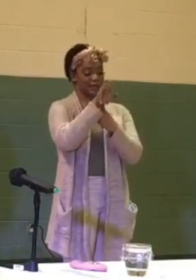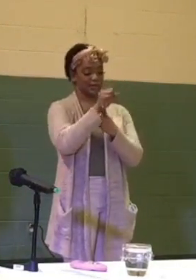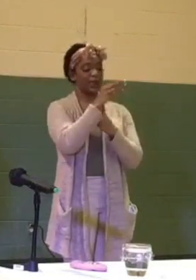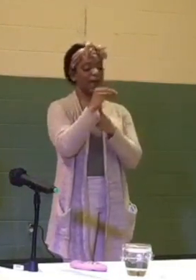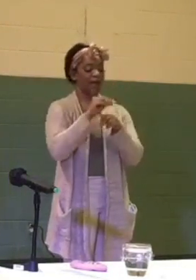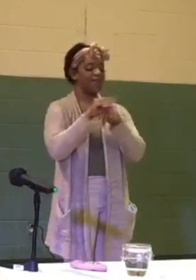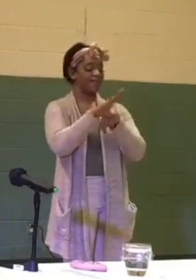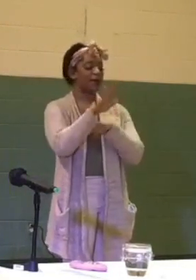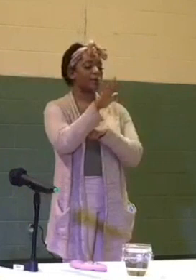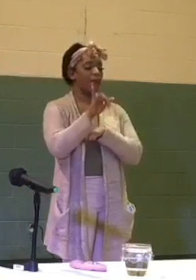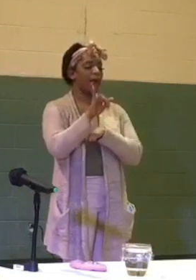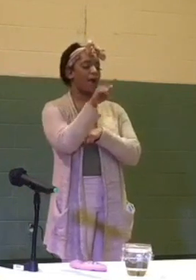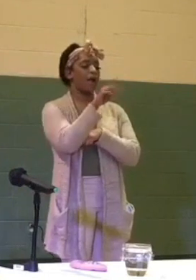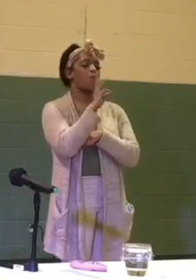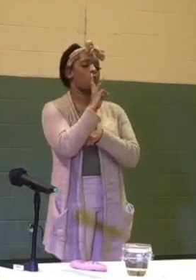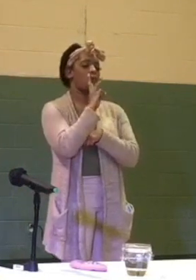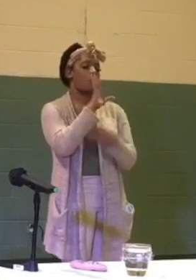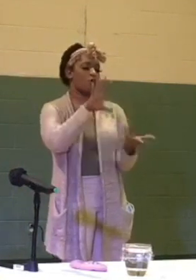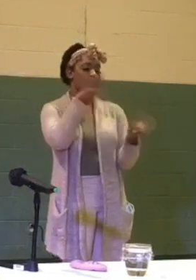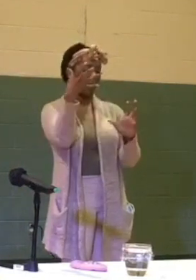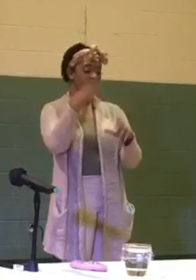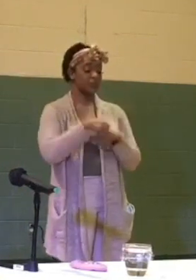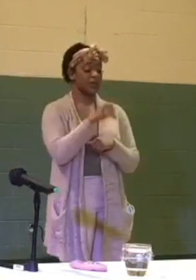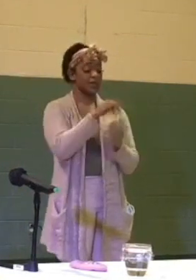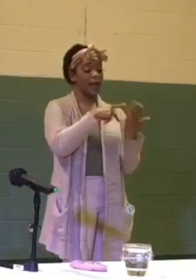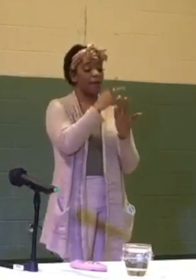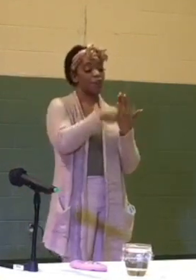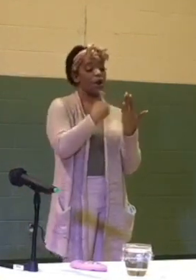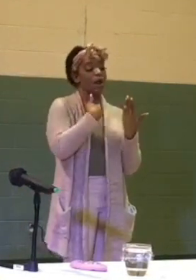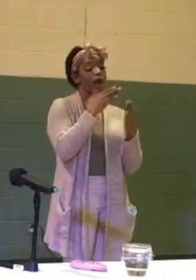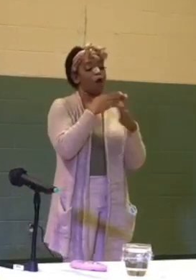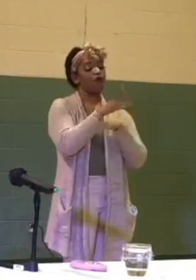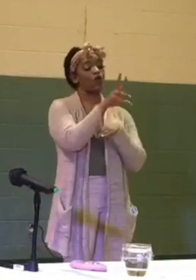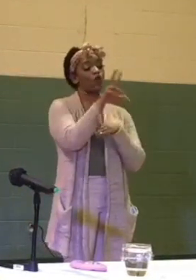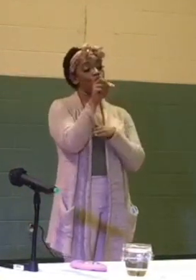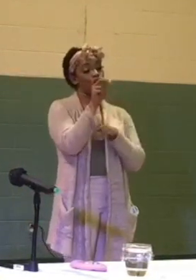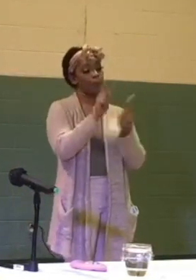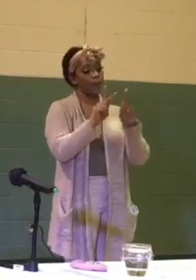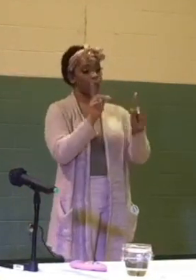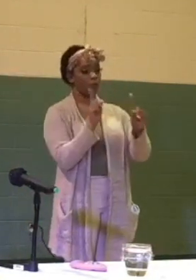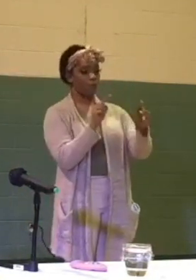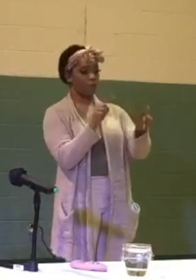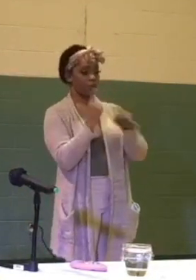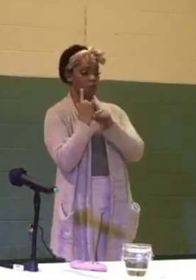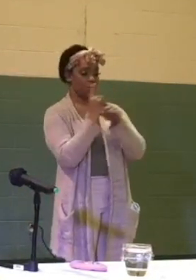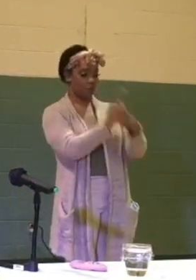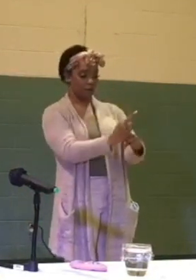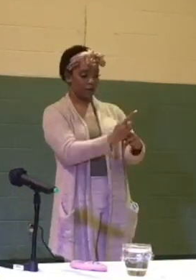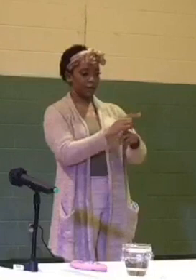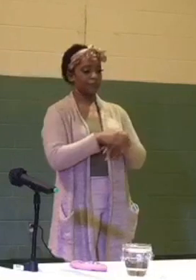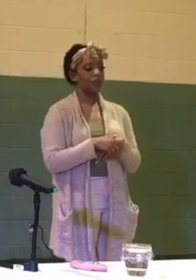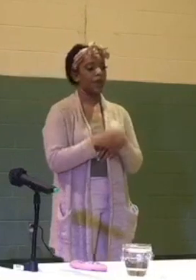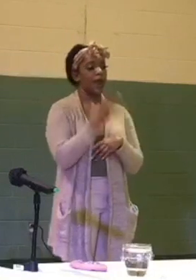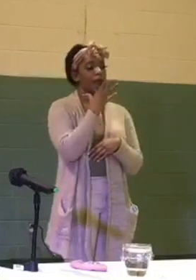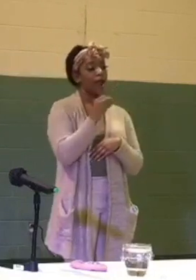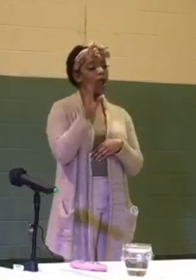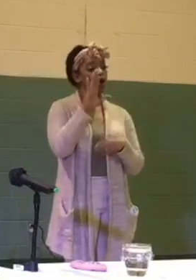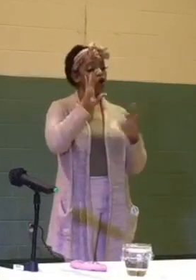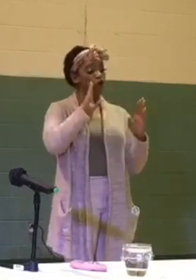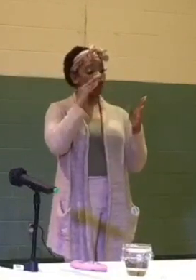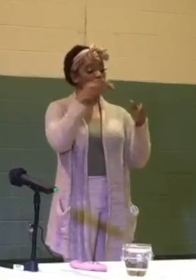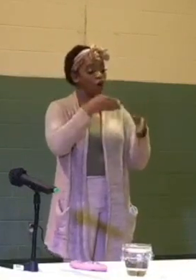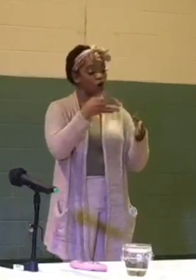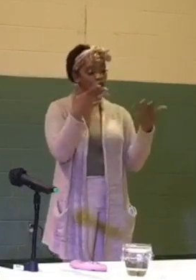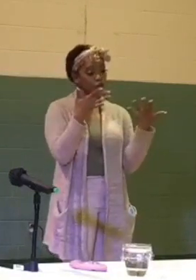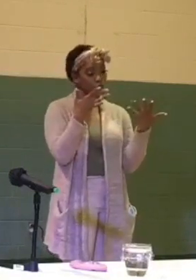The program had over 30 participants attending on a regular basis, and their focus was on